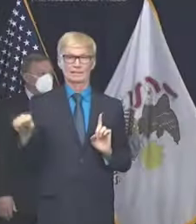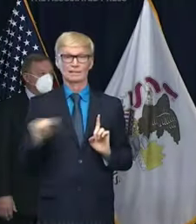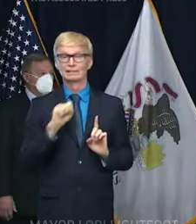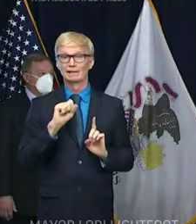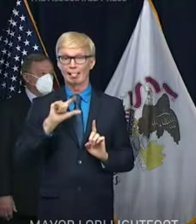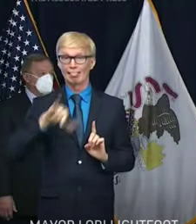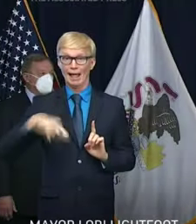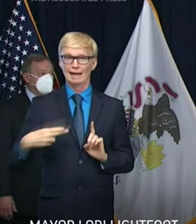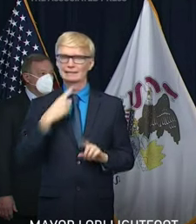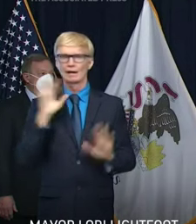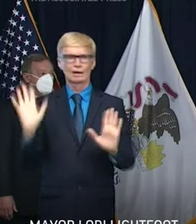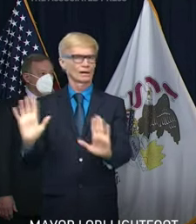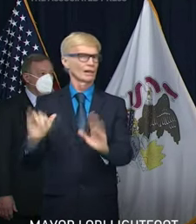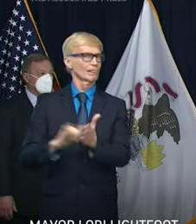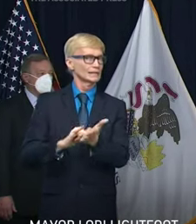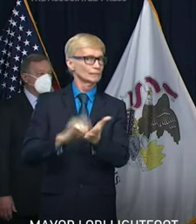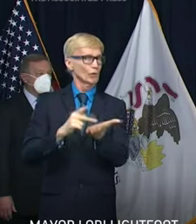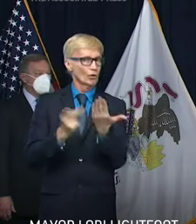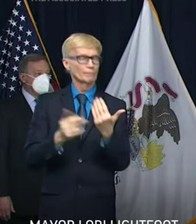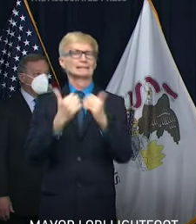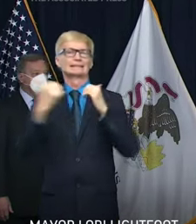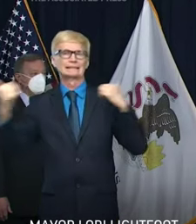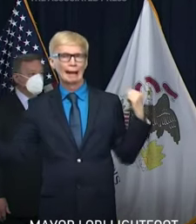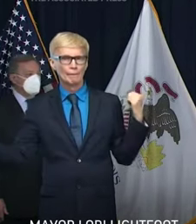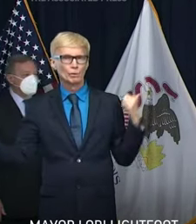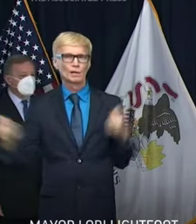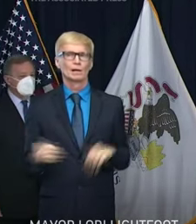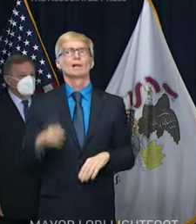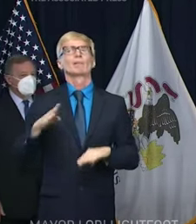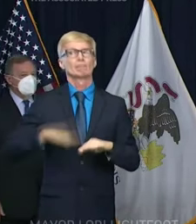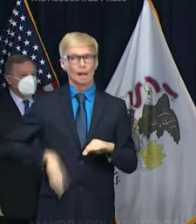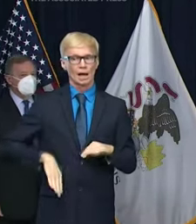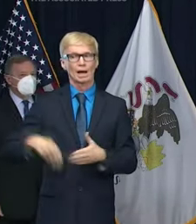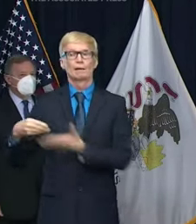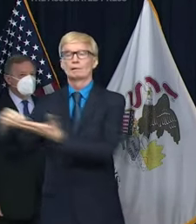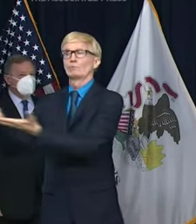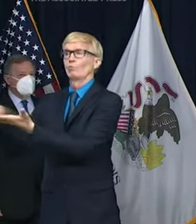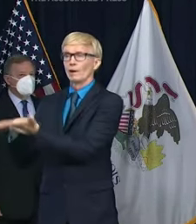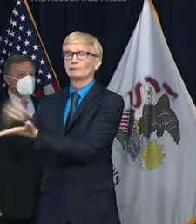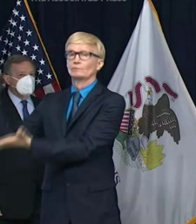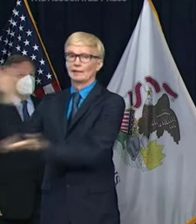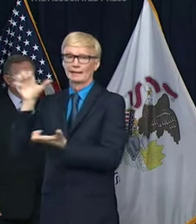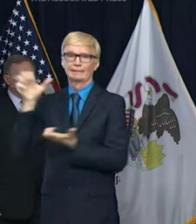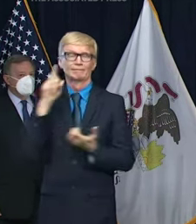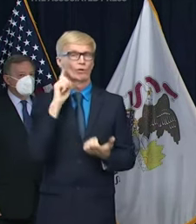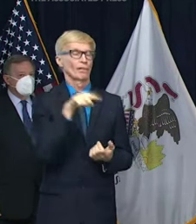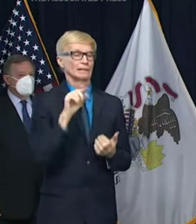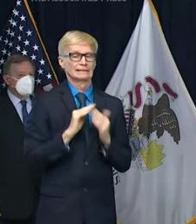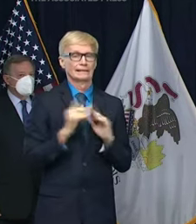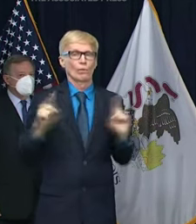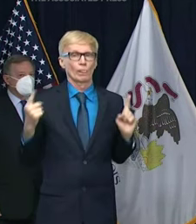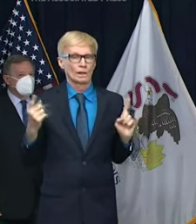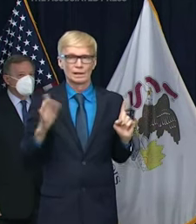This is separate and apart from the allocation that would otherwise come directly to the city. So I think that this goes a long way in